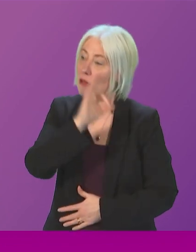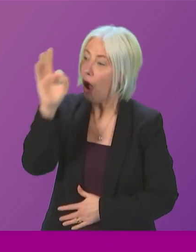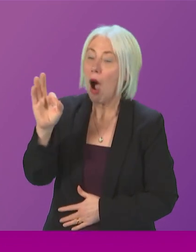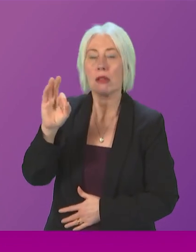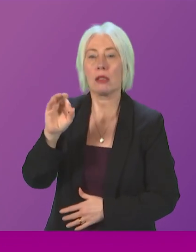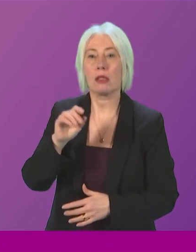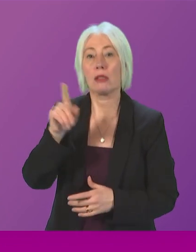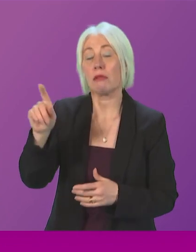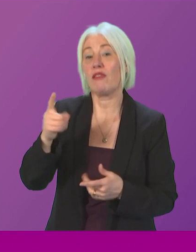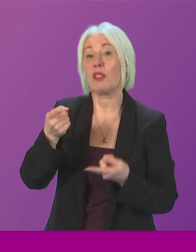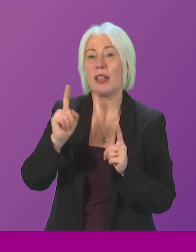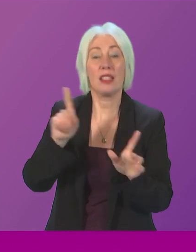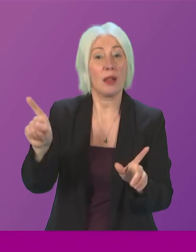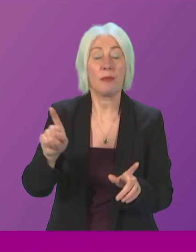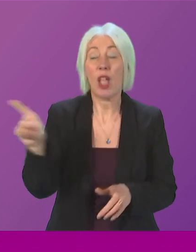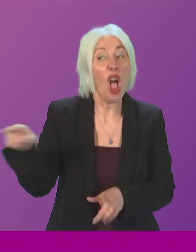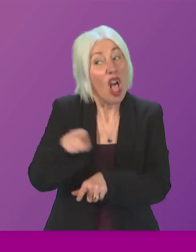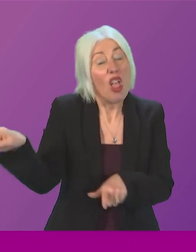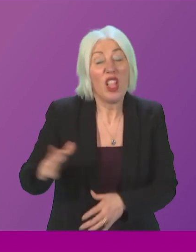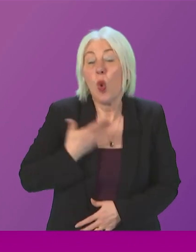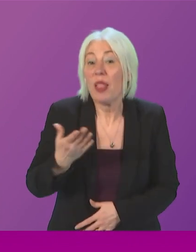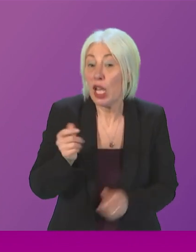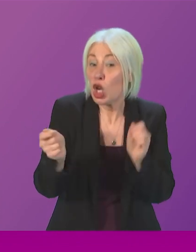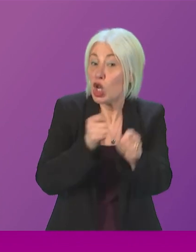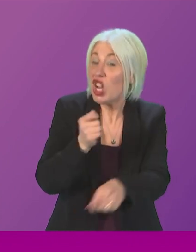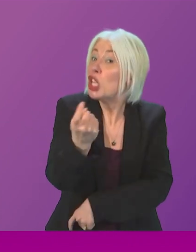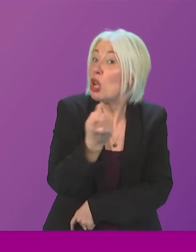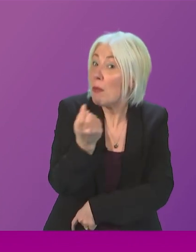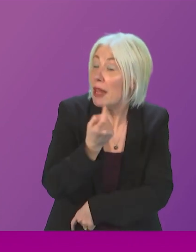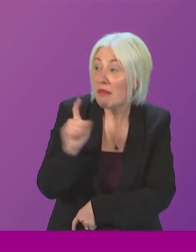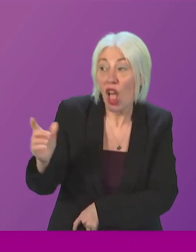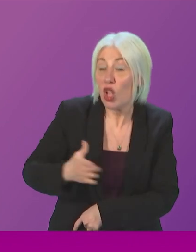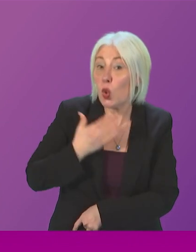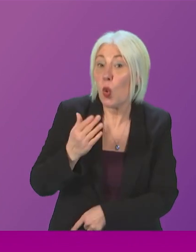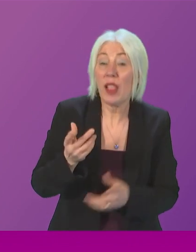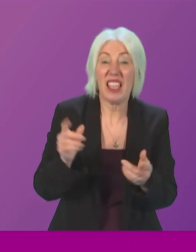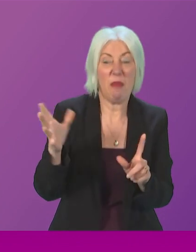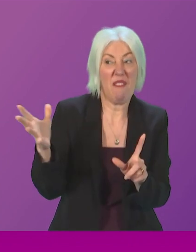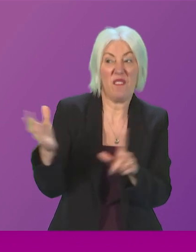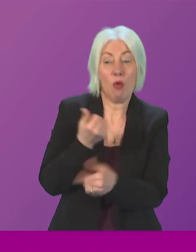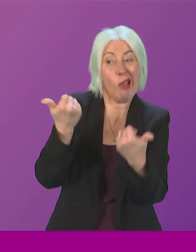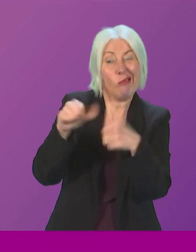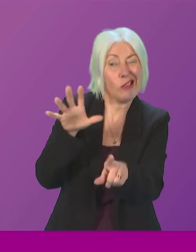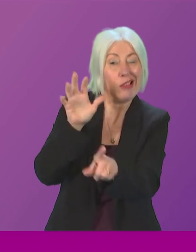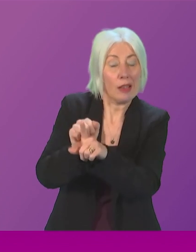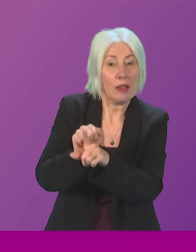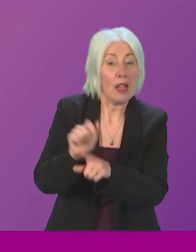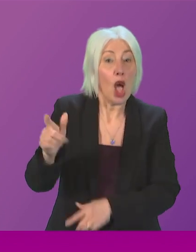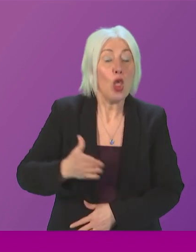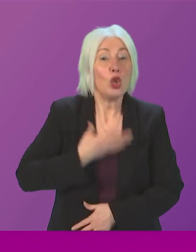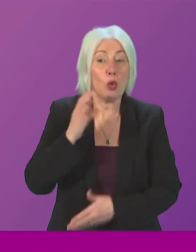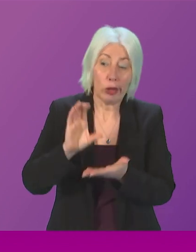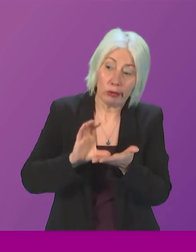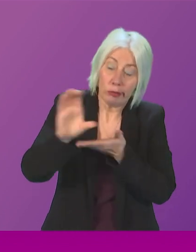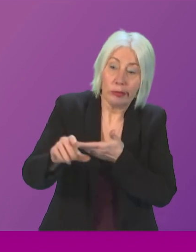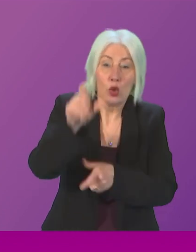they don't like it the change is coming they don't like it that they've been found out they don't like it that they're plummeting they don't like putting more money